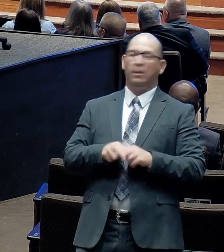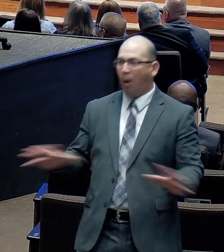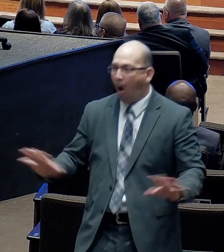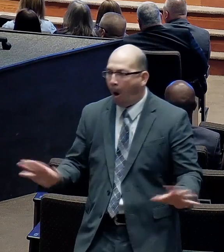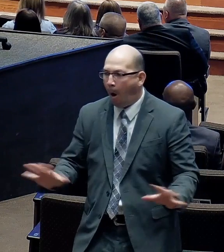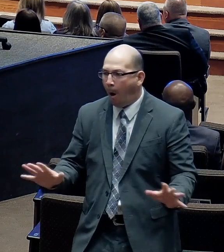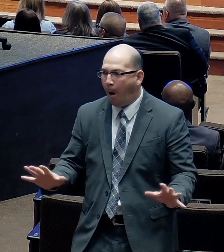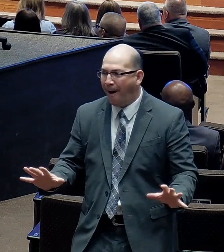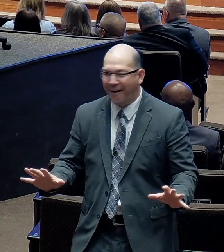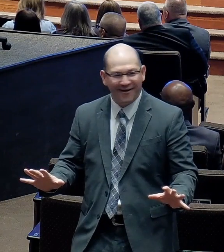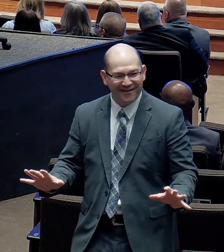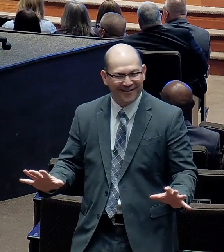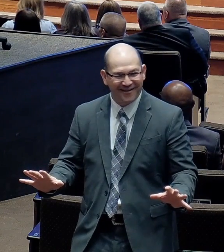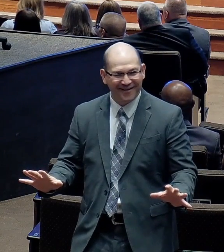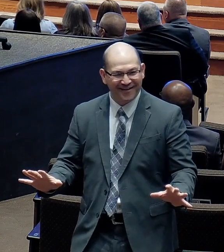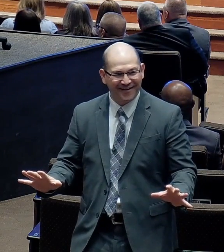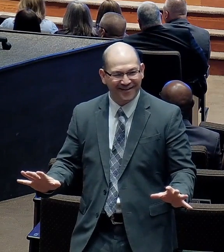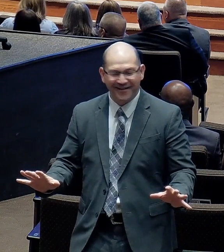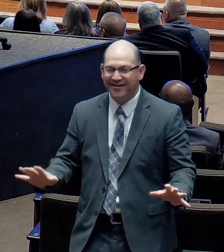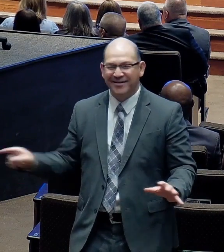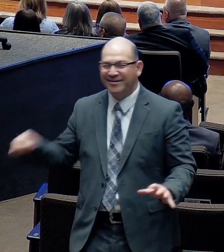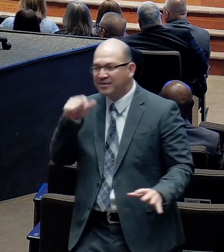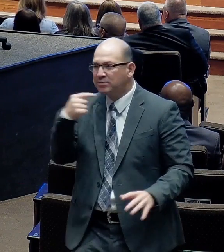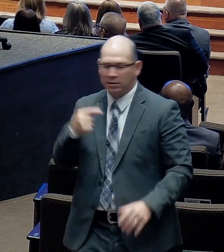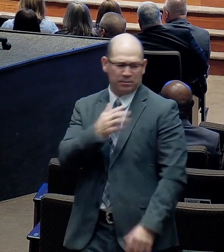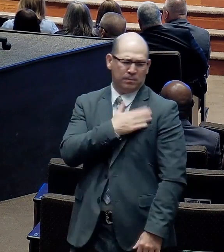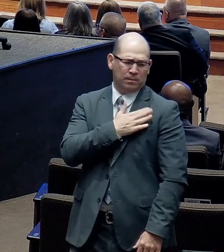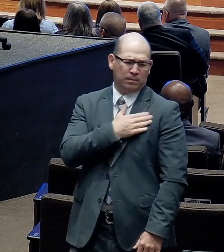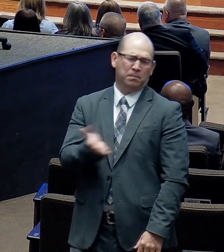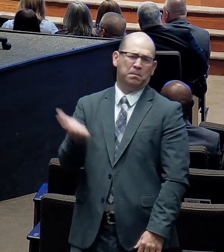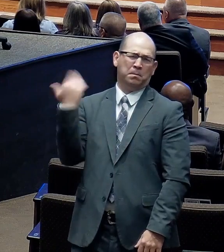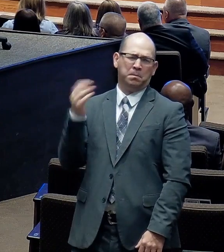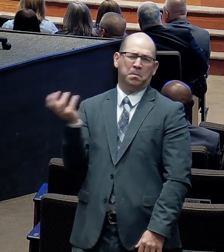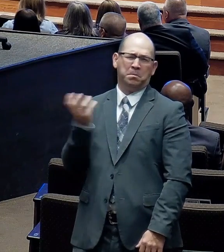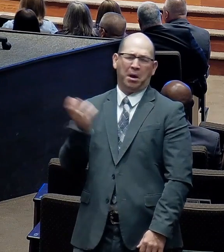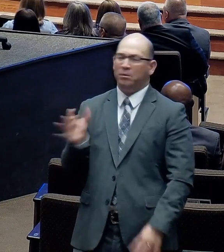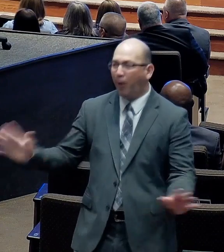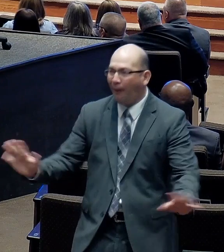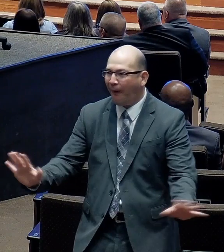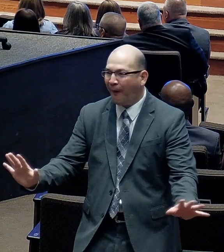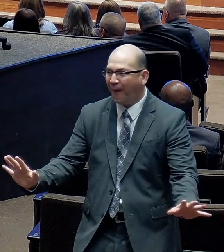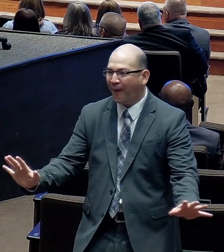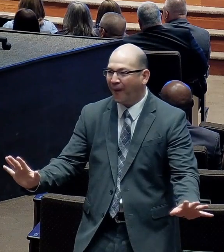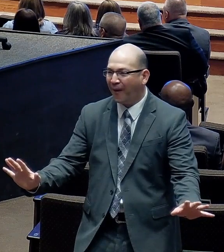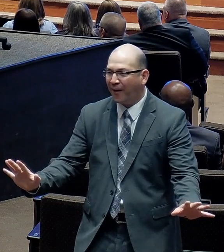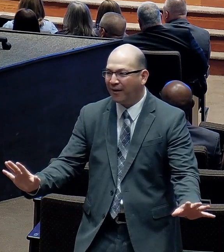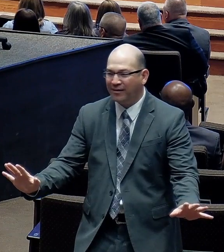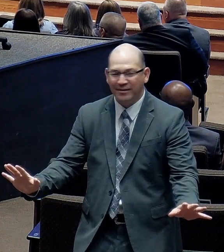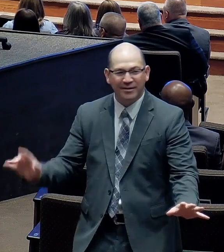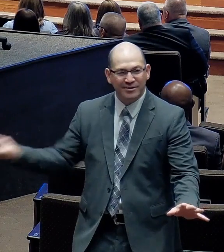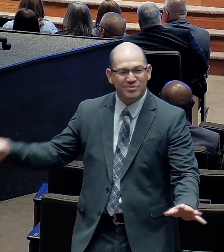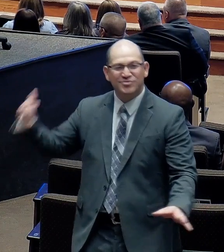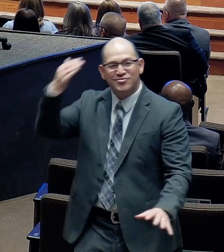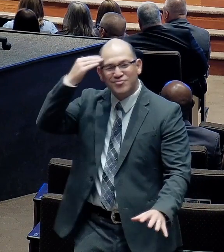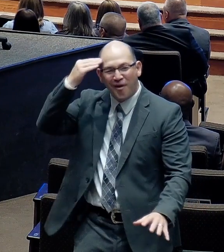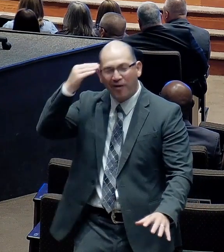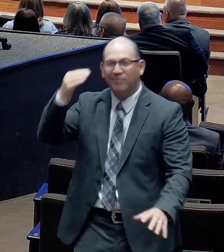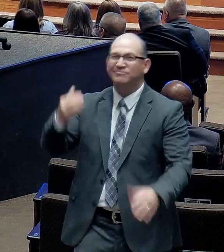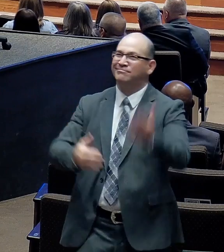God has done. Okay. By the way. It's all of God. I mean. We're instruments.